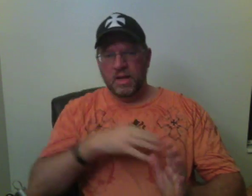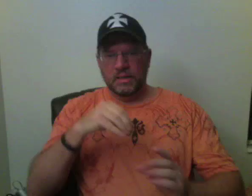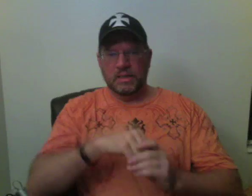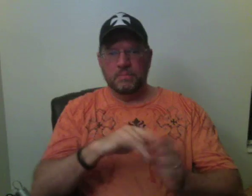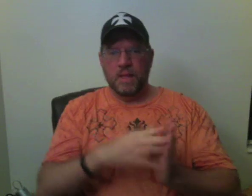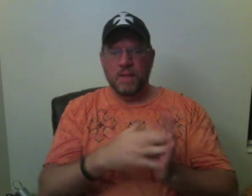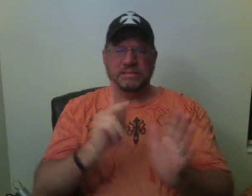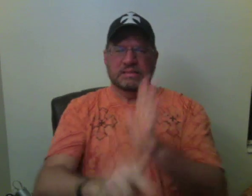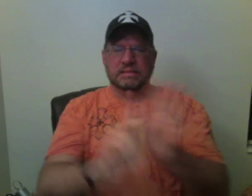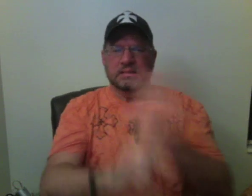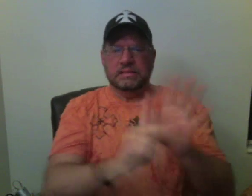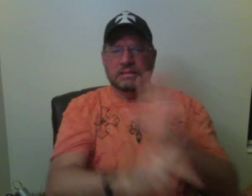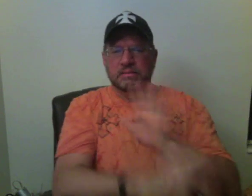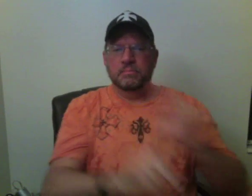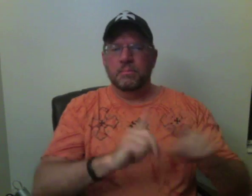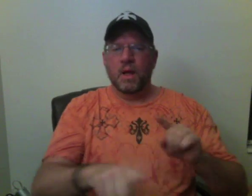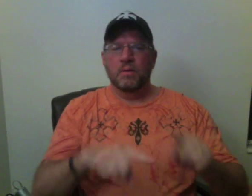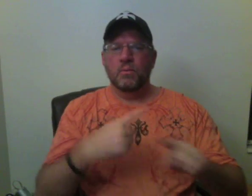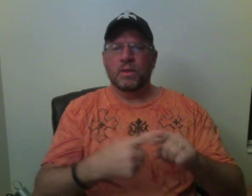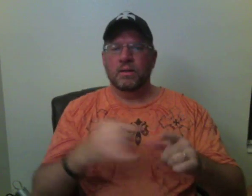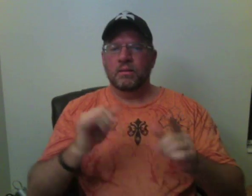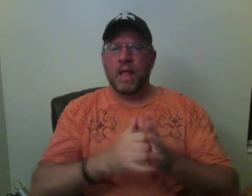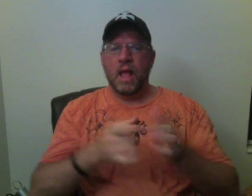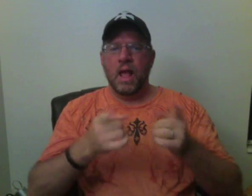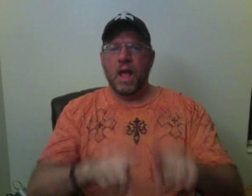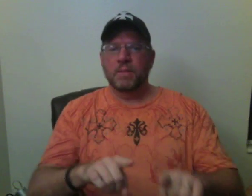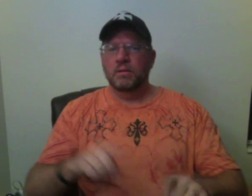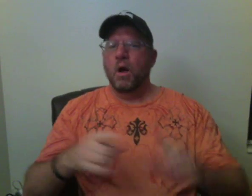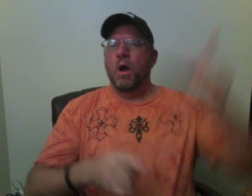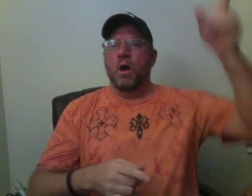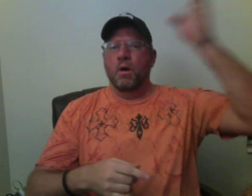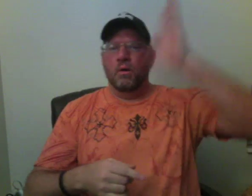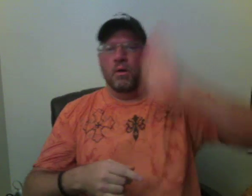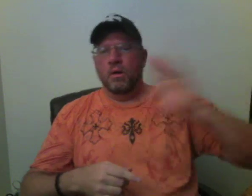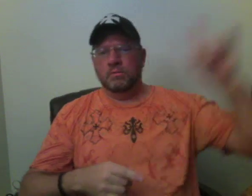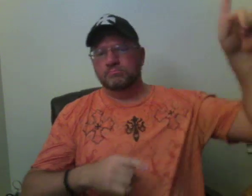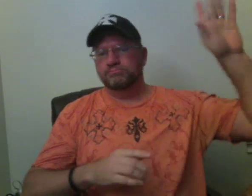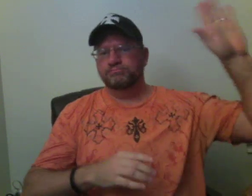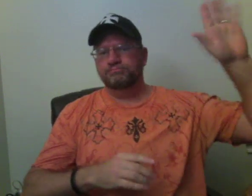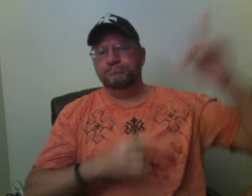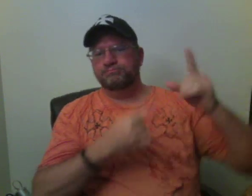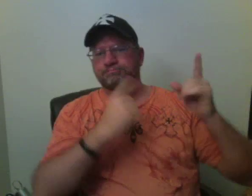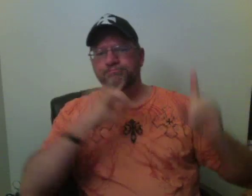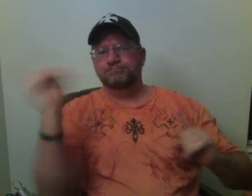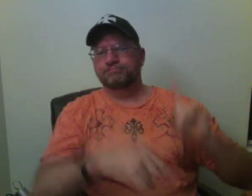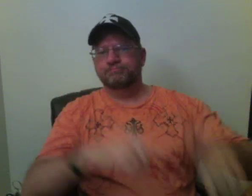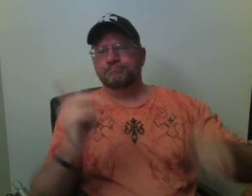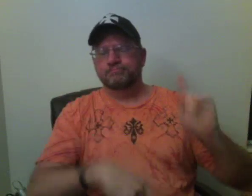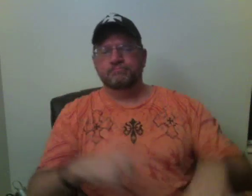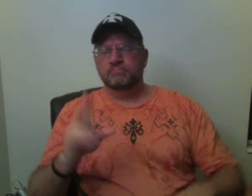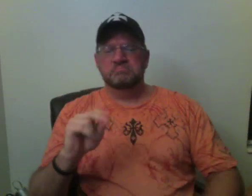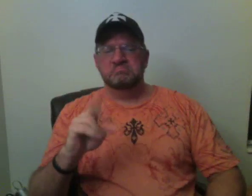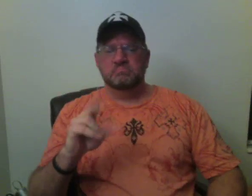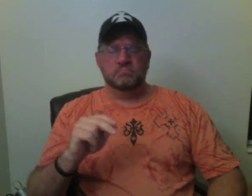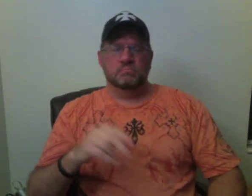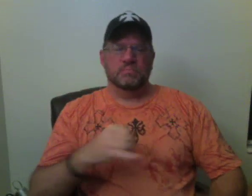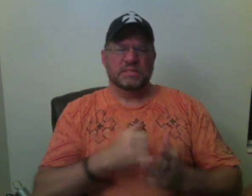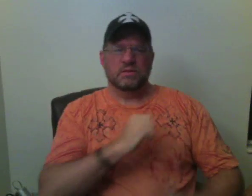healthier, healthier mouth, go with number one dentist-recommended Listerine. Power to your mouth. Also try Listerine Pocket Packs